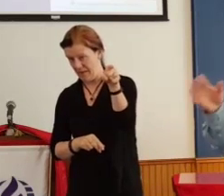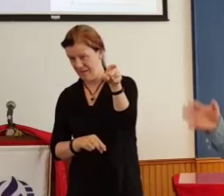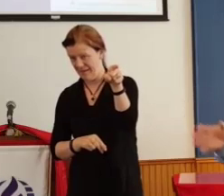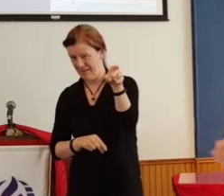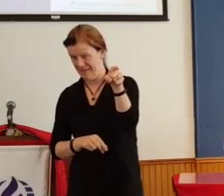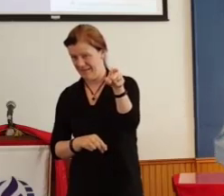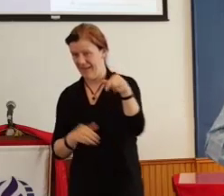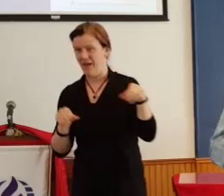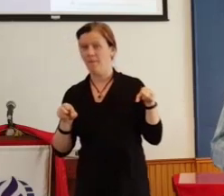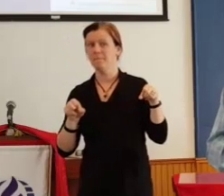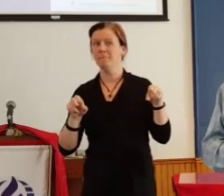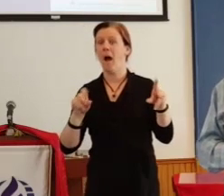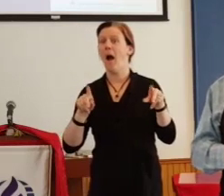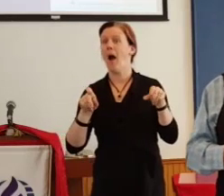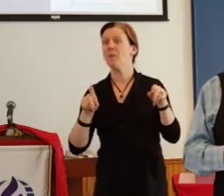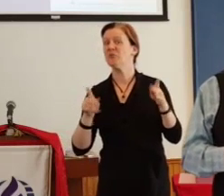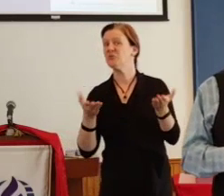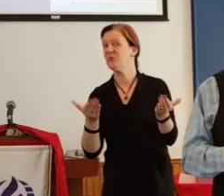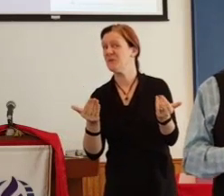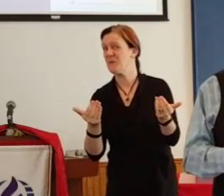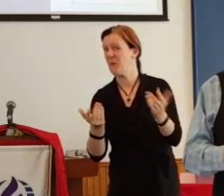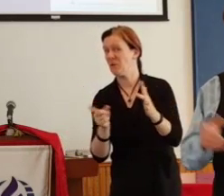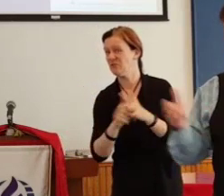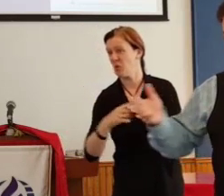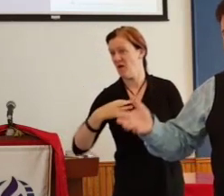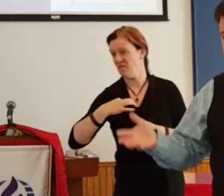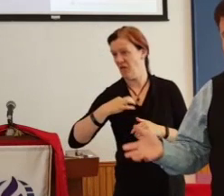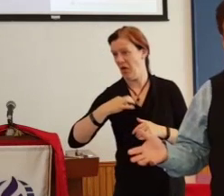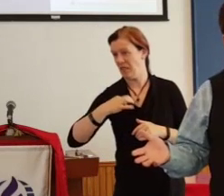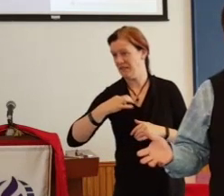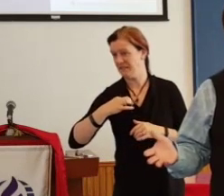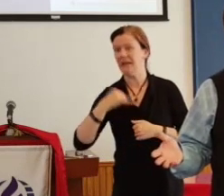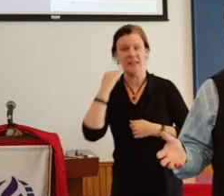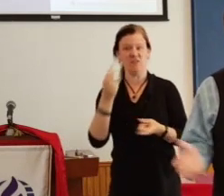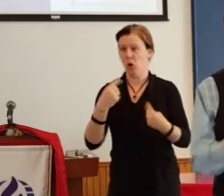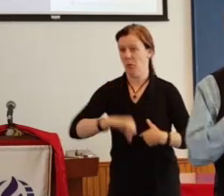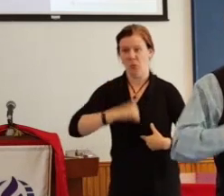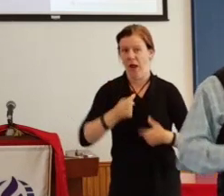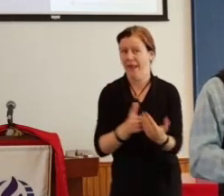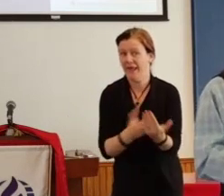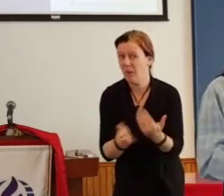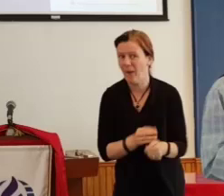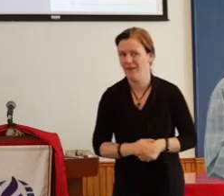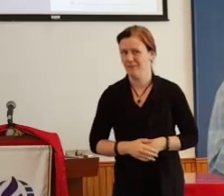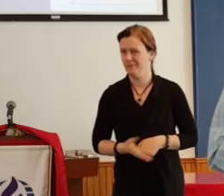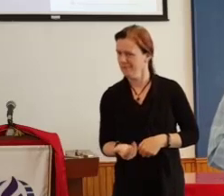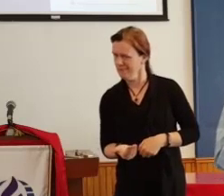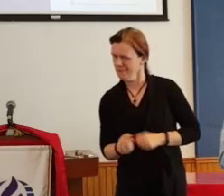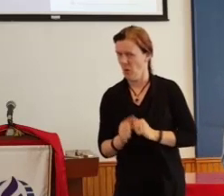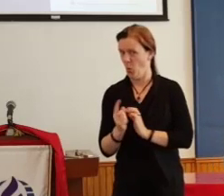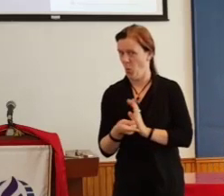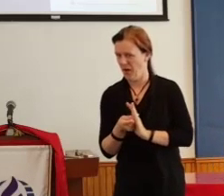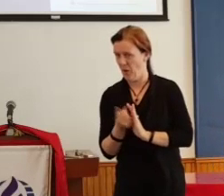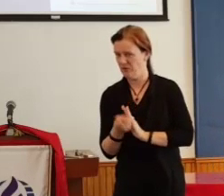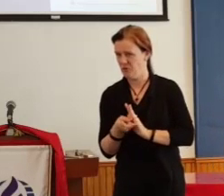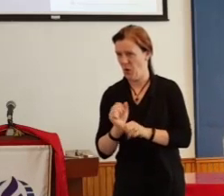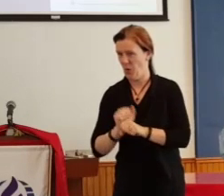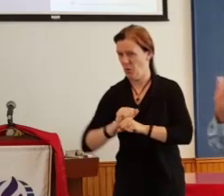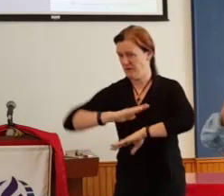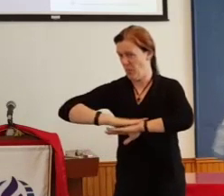of opportunities and times for you to be at the booth, especially if you're coming to Pride anyway. Why not spend an hour or two with us, helping to share who